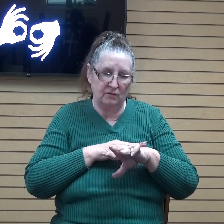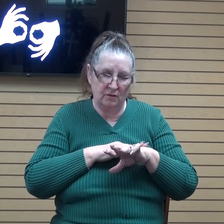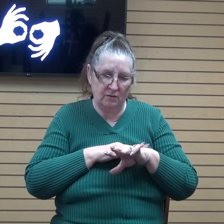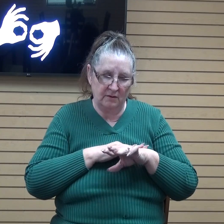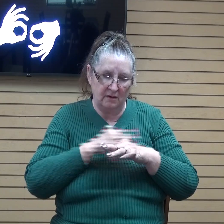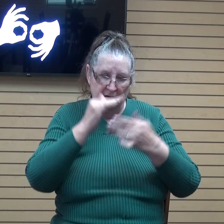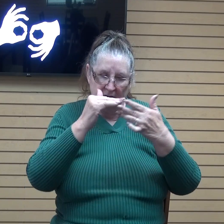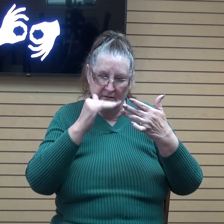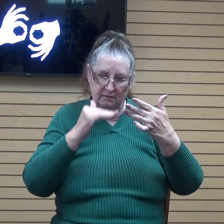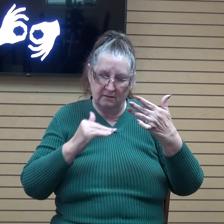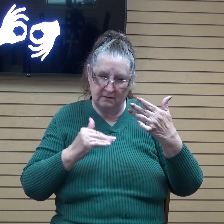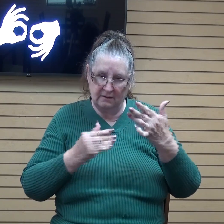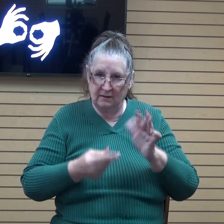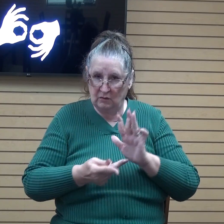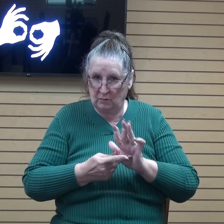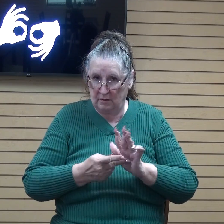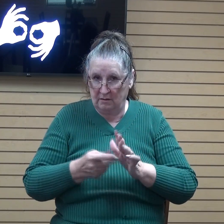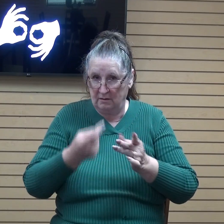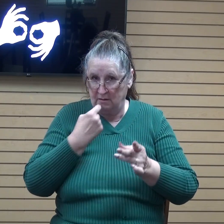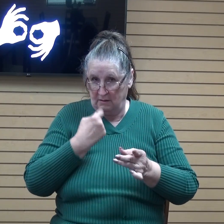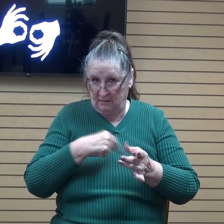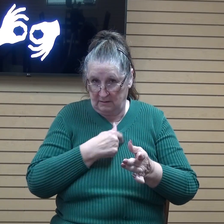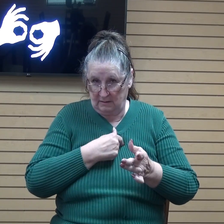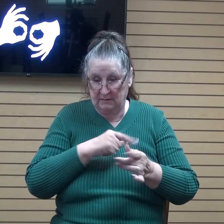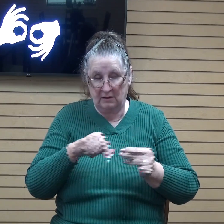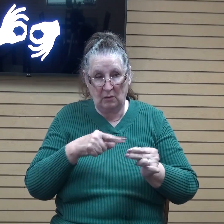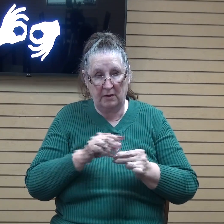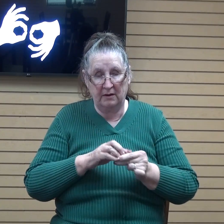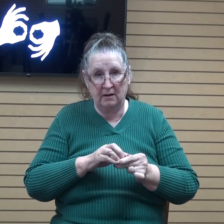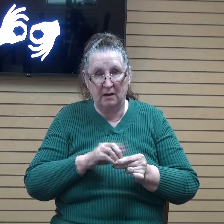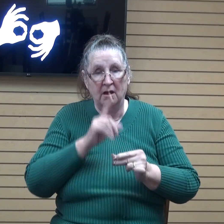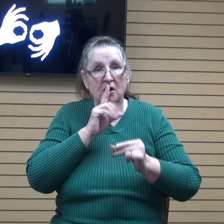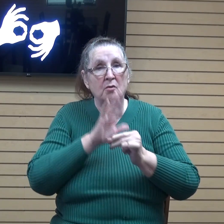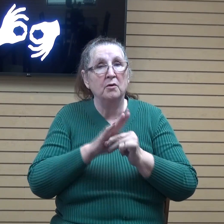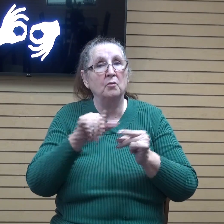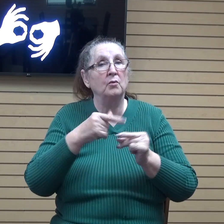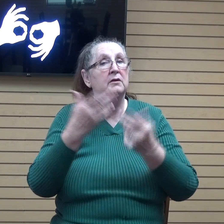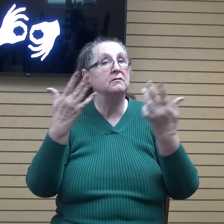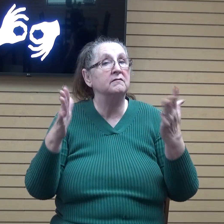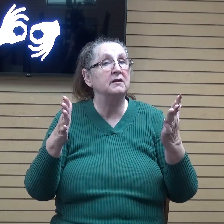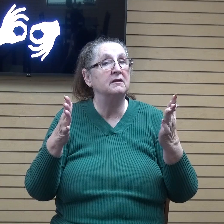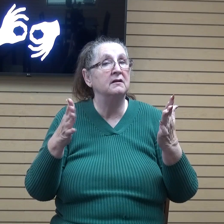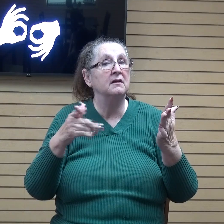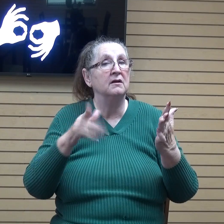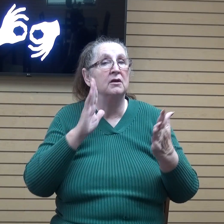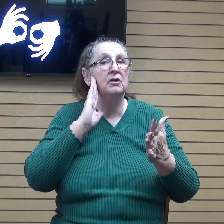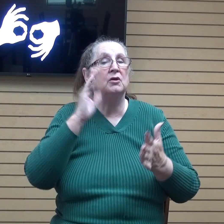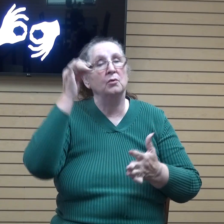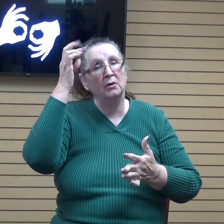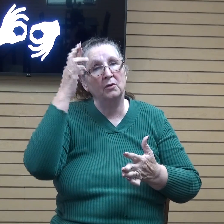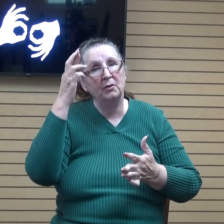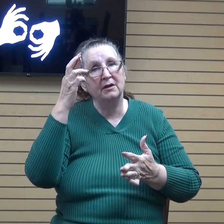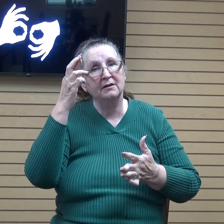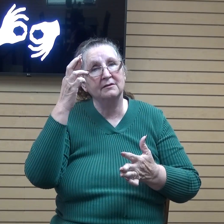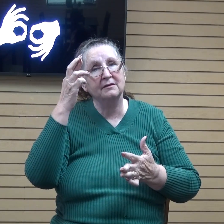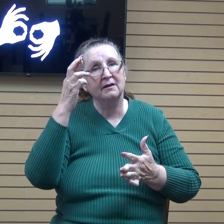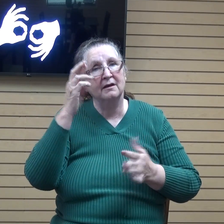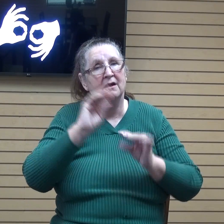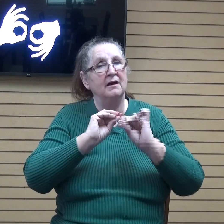things paul gives us and i promise when you're done guys you will realize that there is nothing that